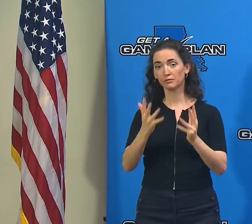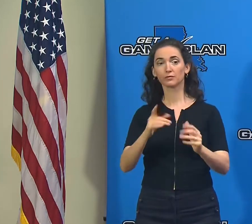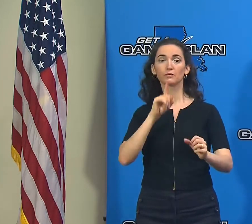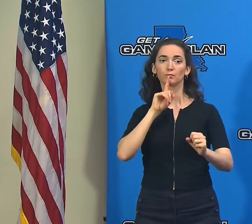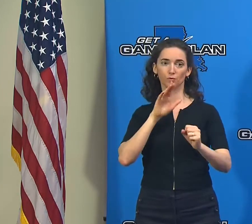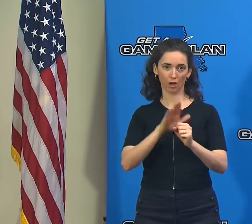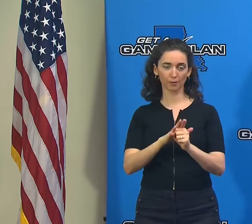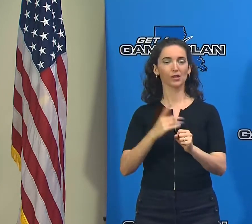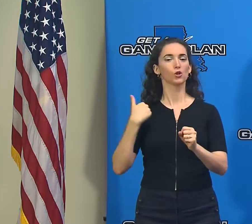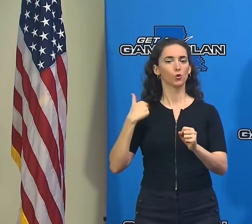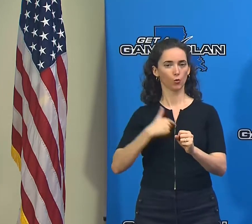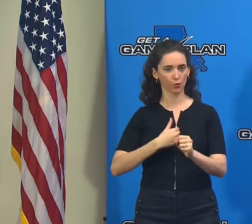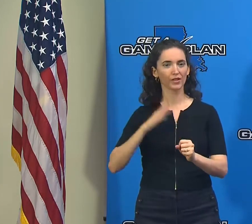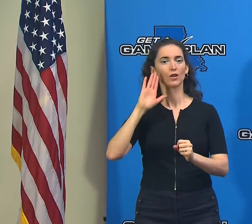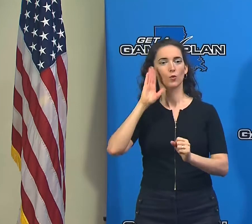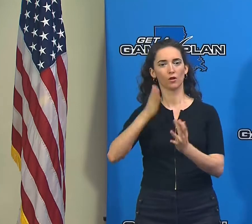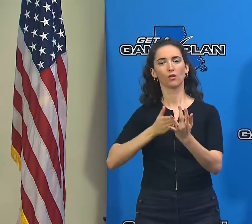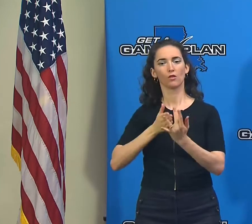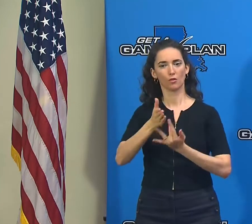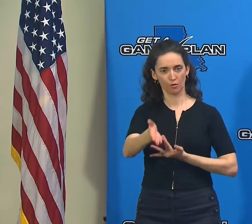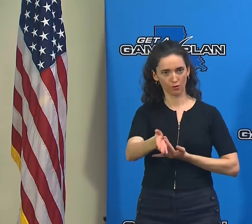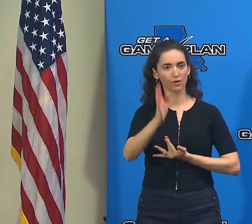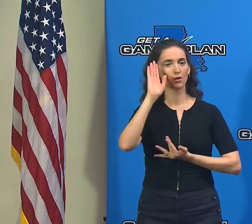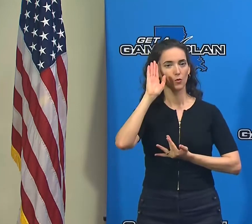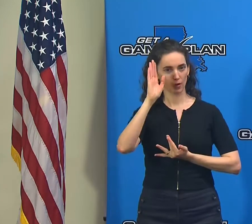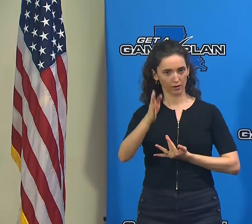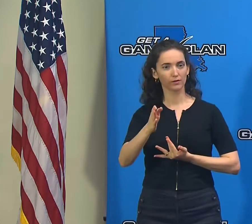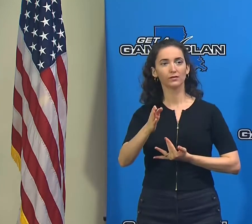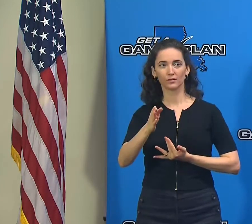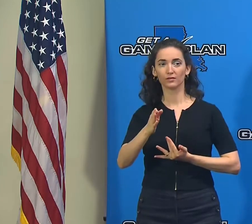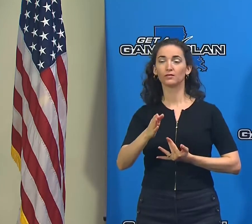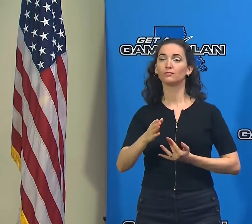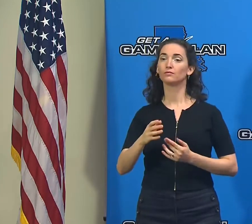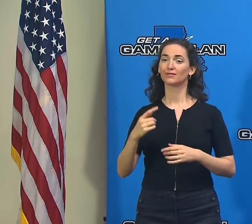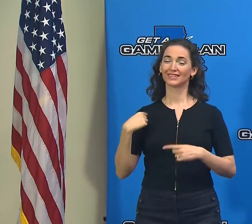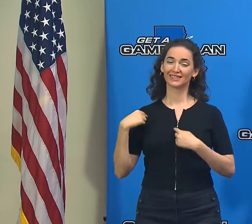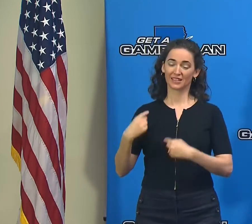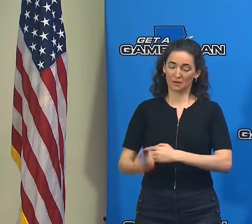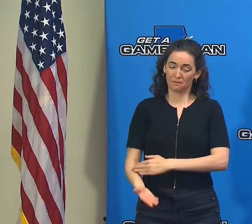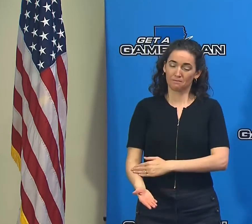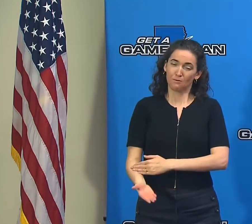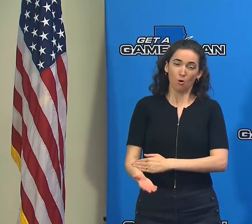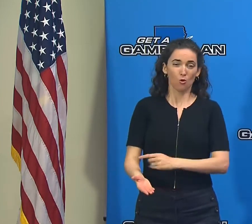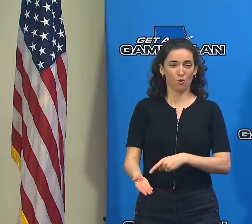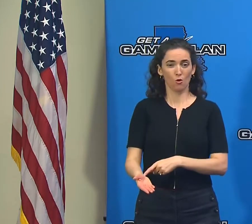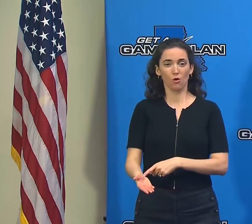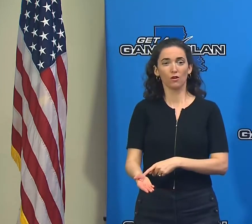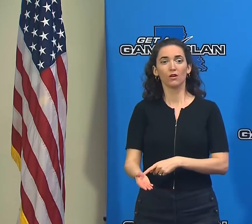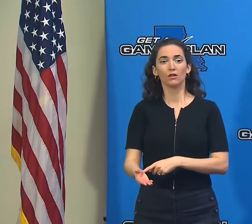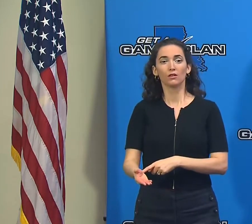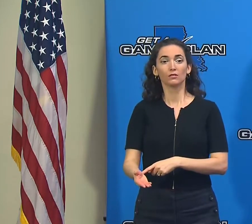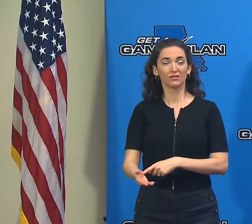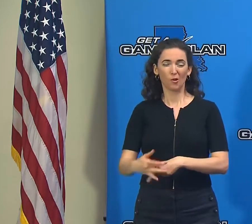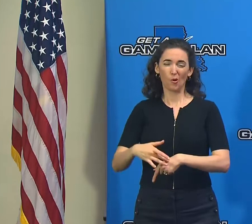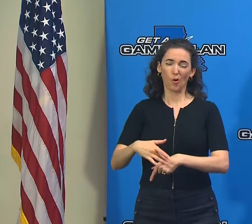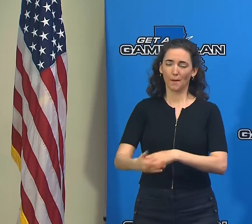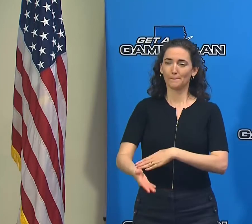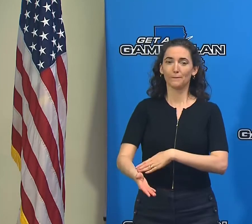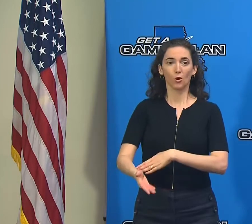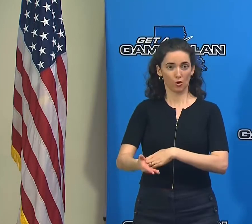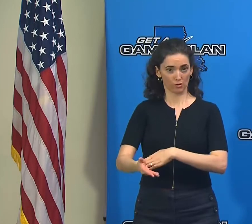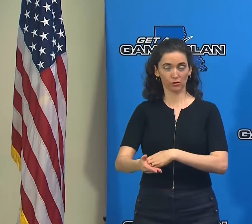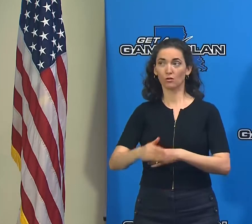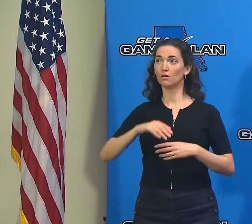we will get through this. Obviously our focus since the early hours of this morning after